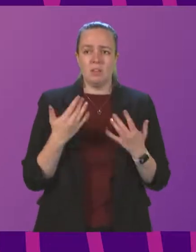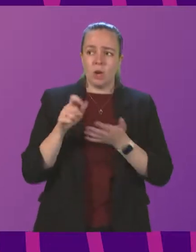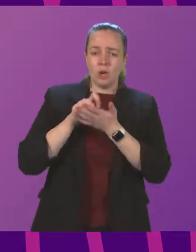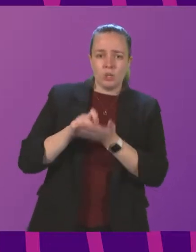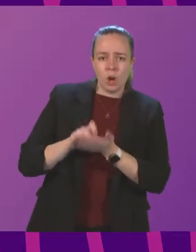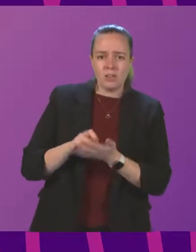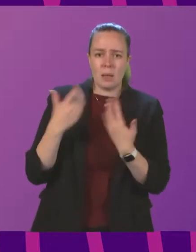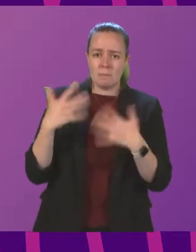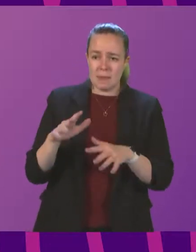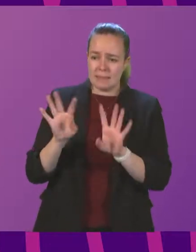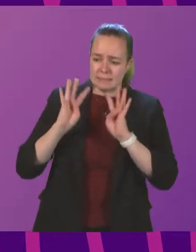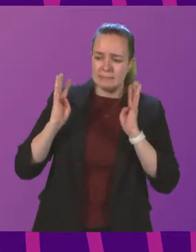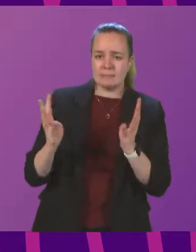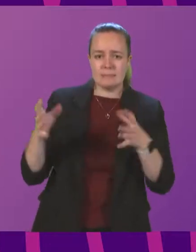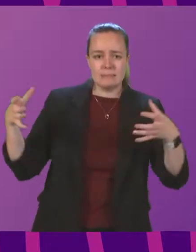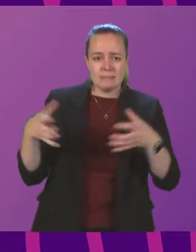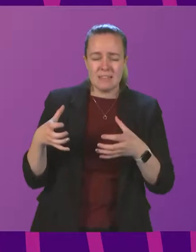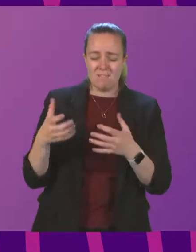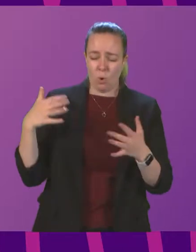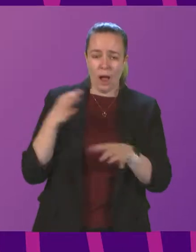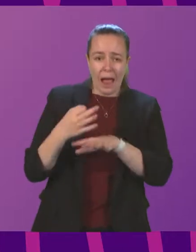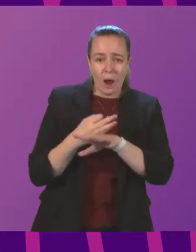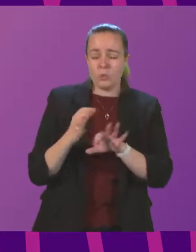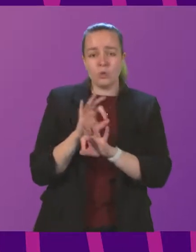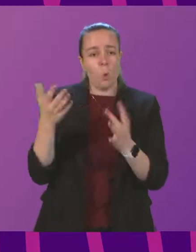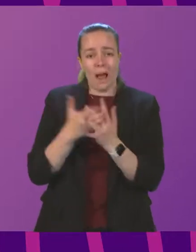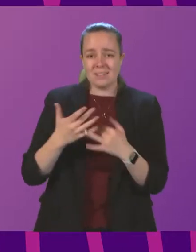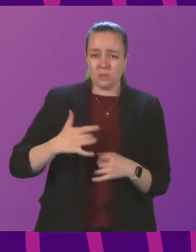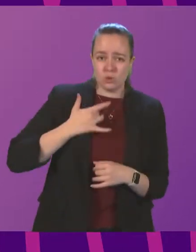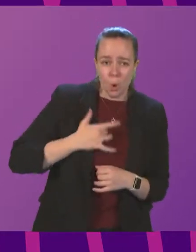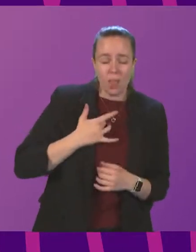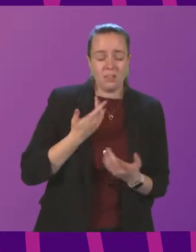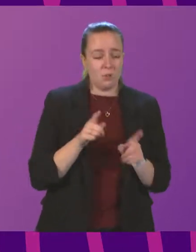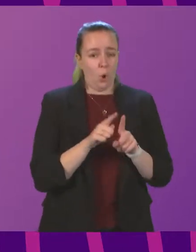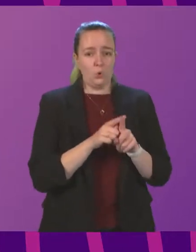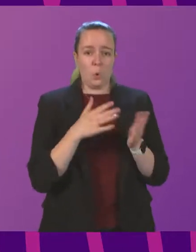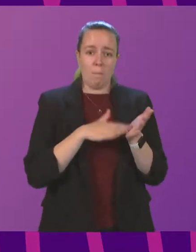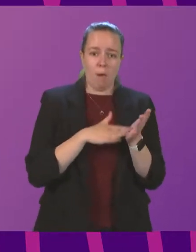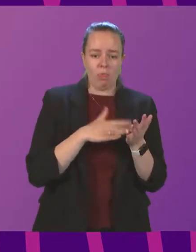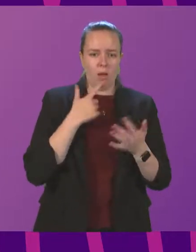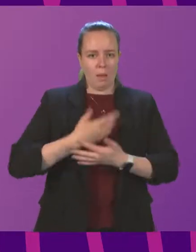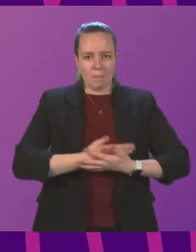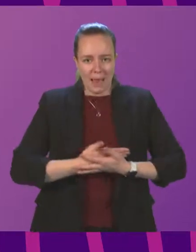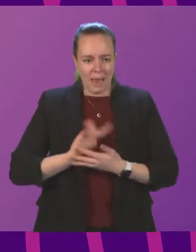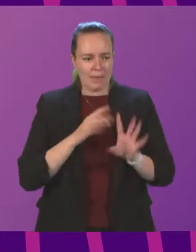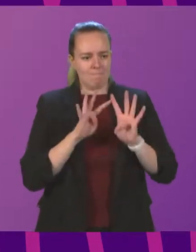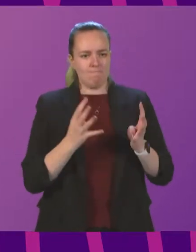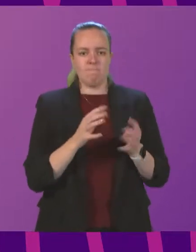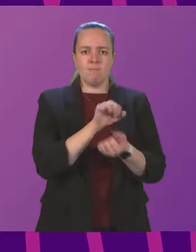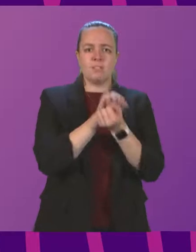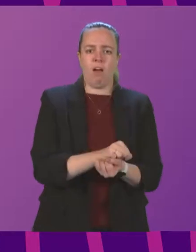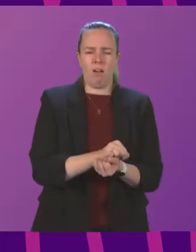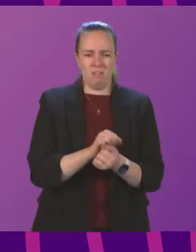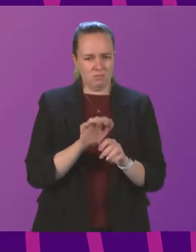kettled for hours with no access to water or toilets, and of a young mother with a baby in a pram trapped in a kettle. It cannot be right that